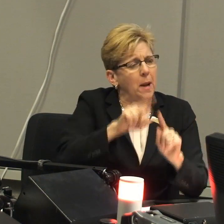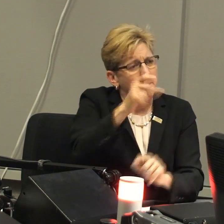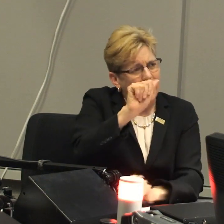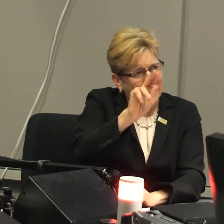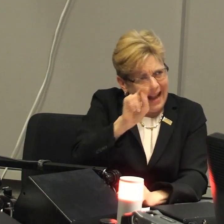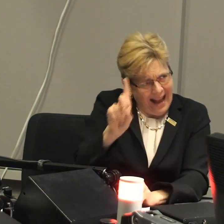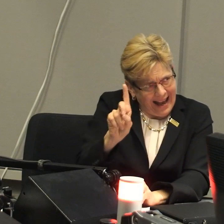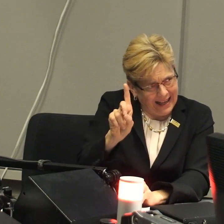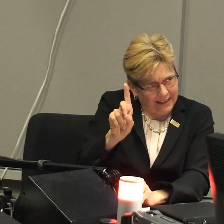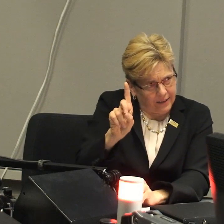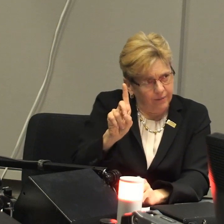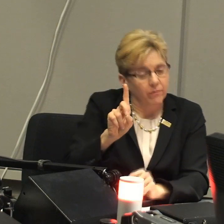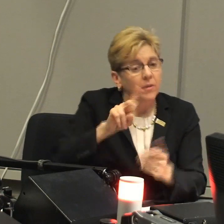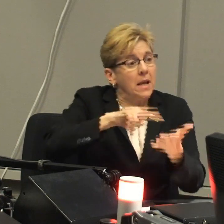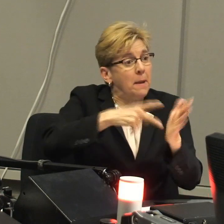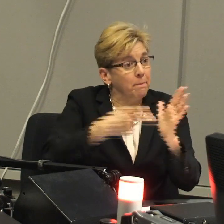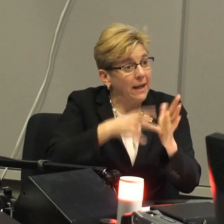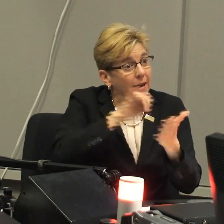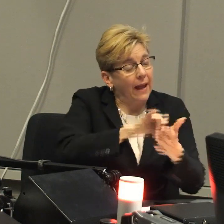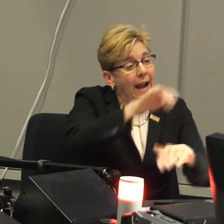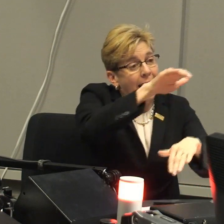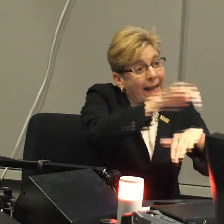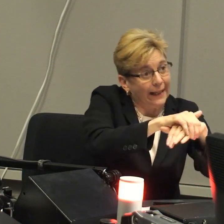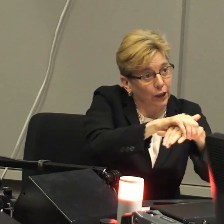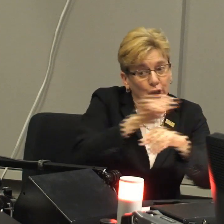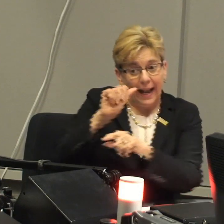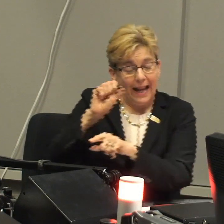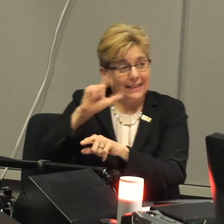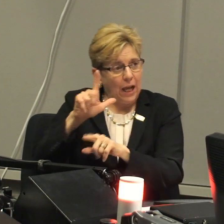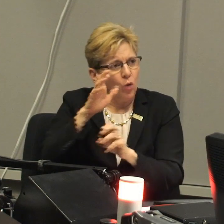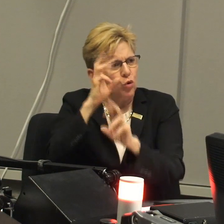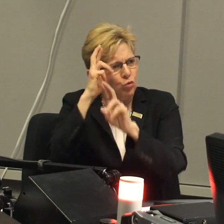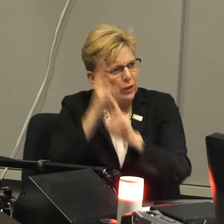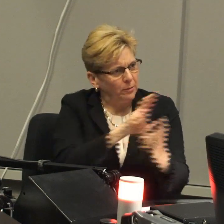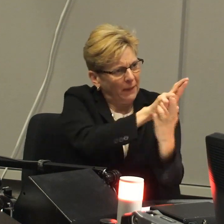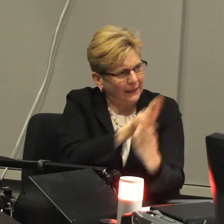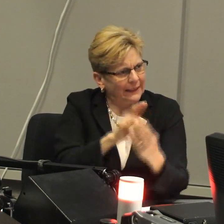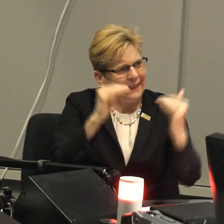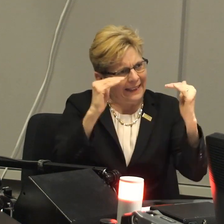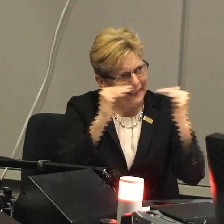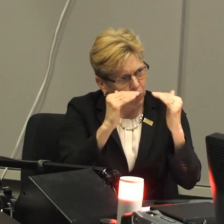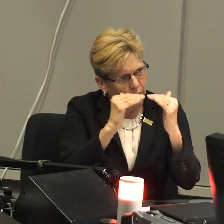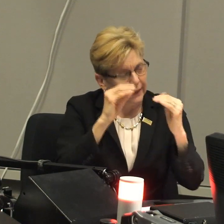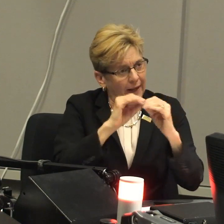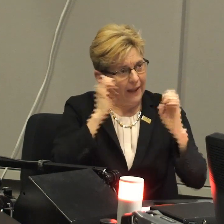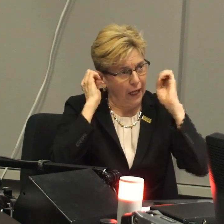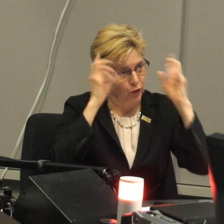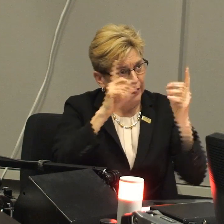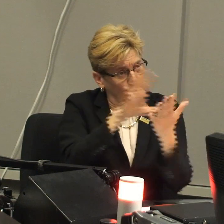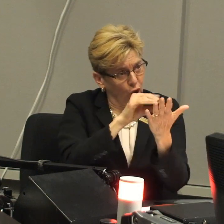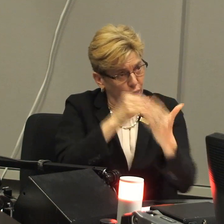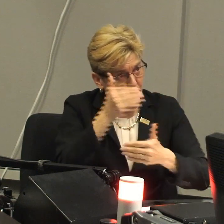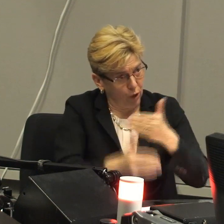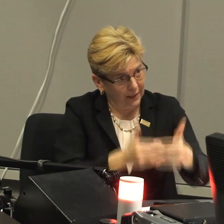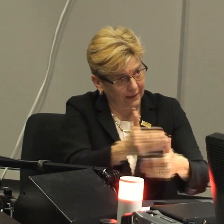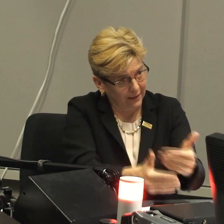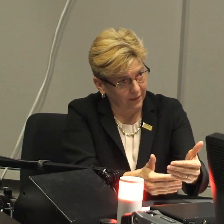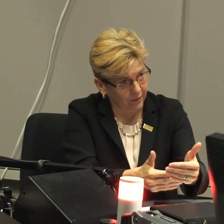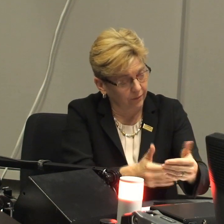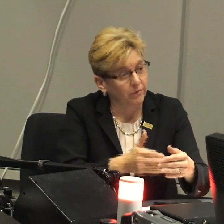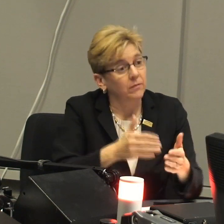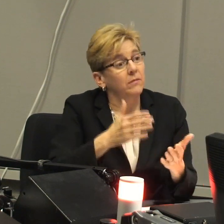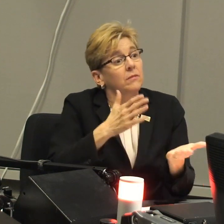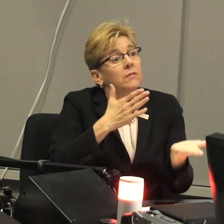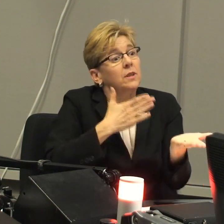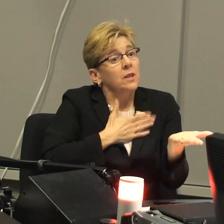-or as it pertains to the two languages, but rather an and scenario, meaning English and ASL were respected equally in the